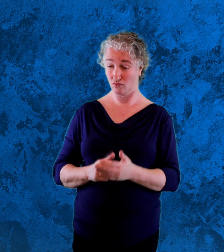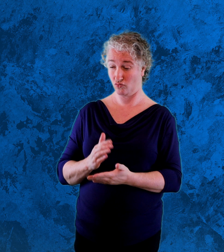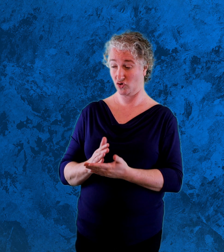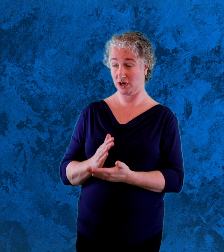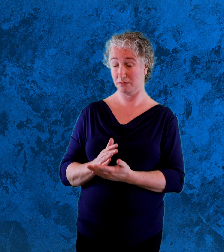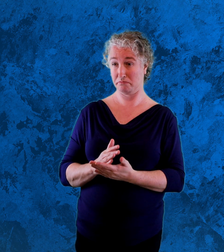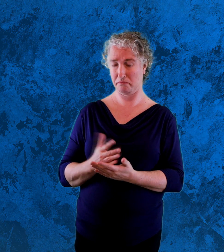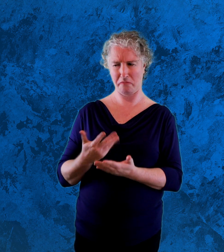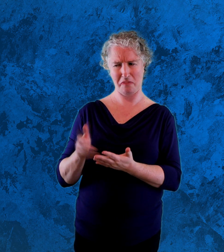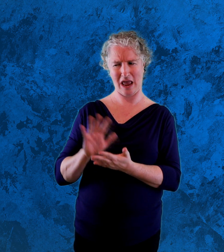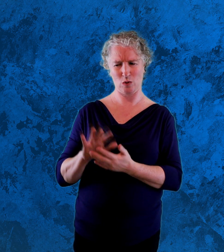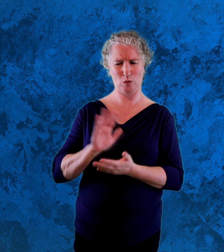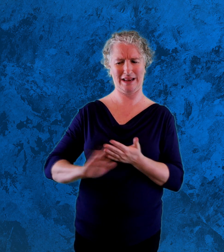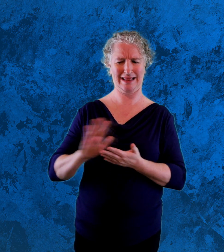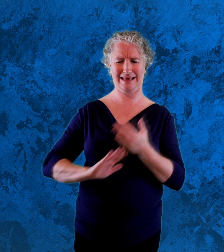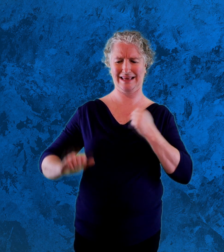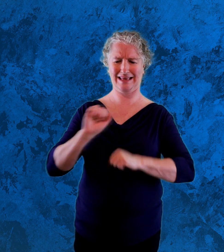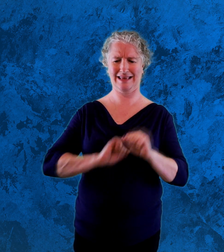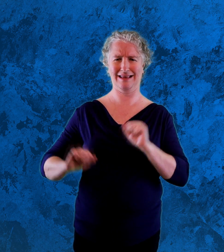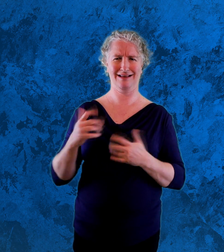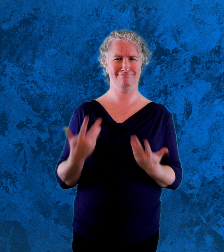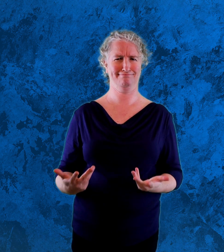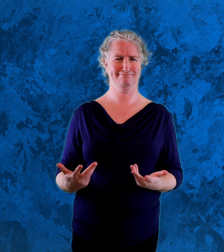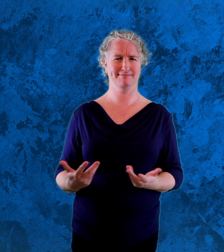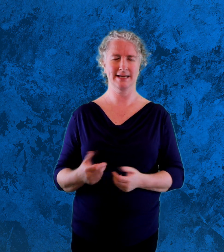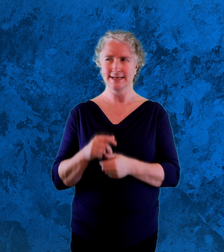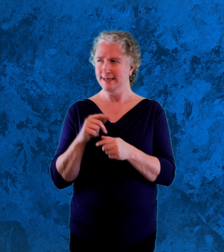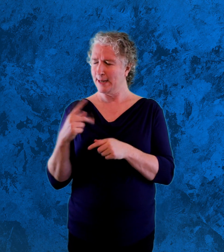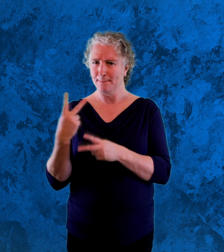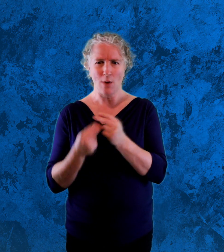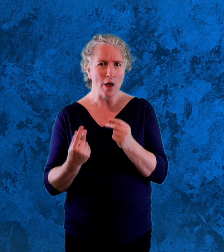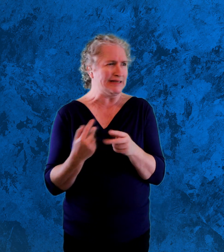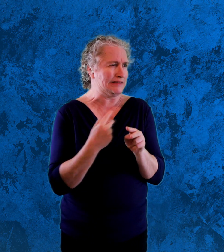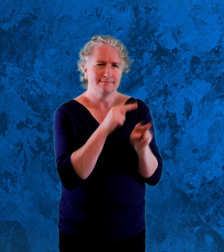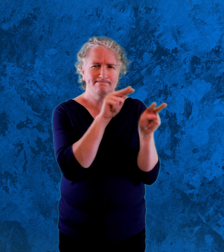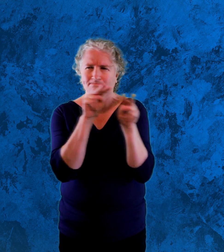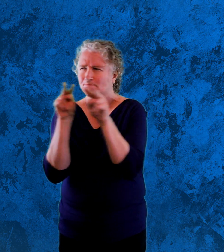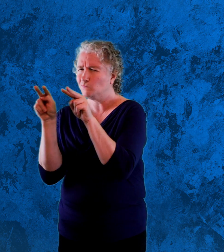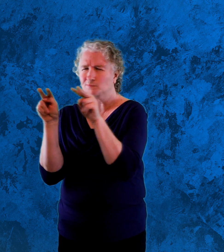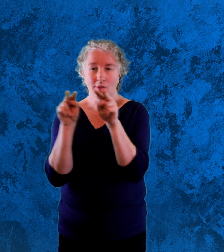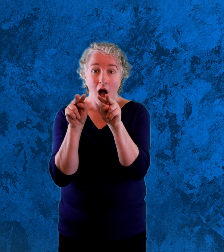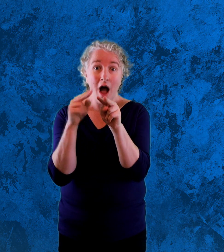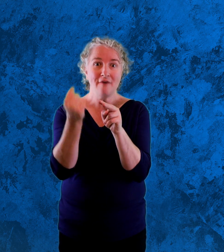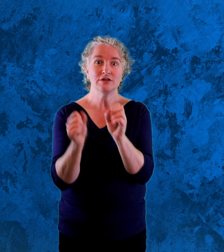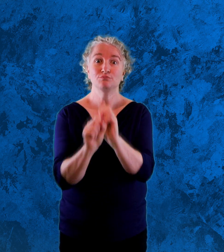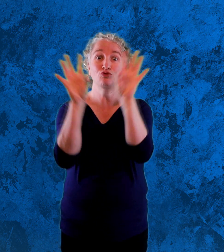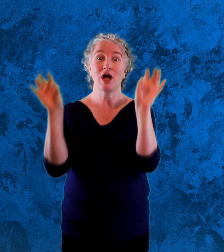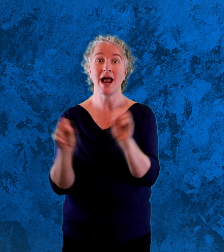Is it now, said Mum, curiously. How will you get clean? Ben and Bandit scanned the